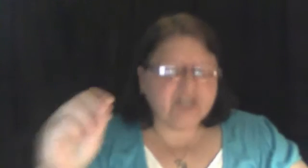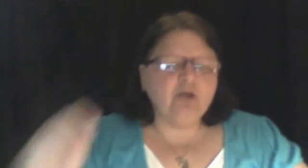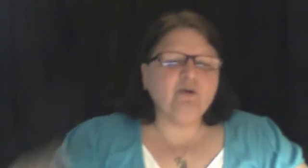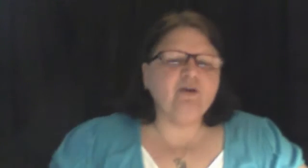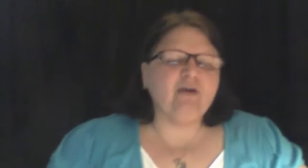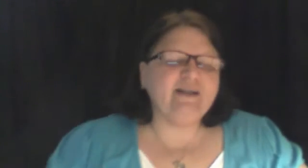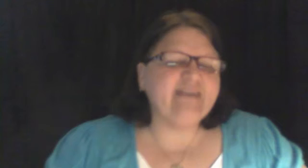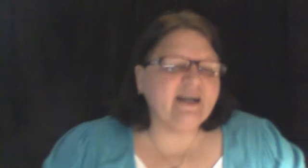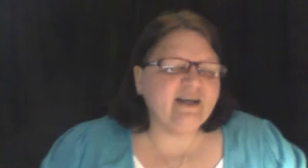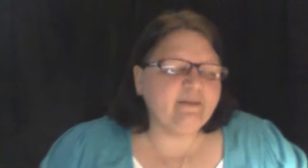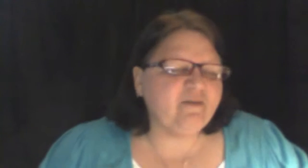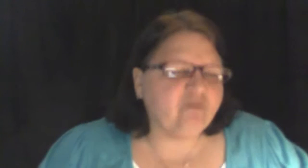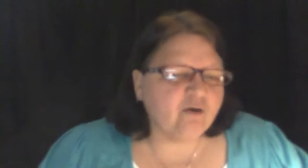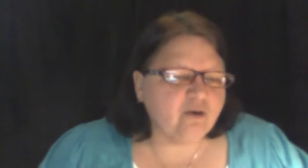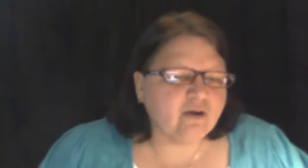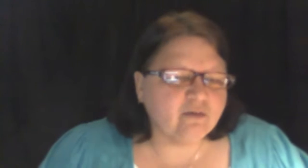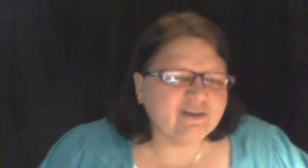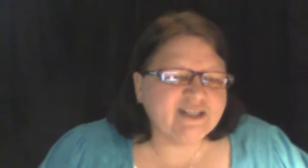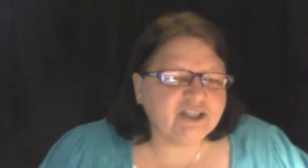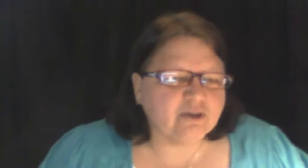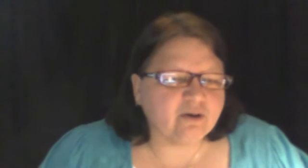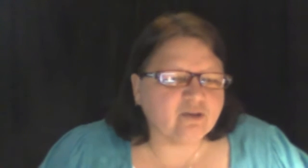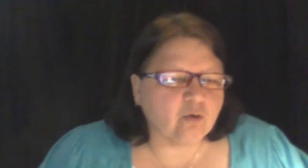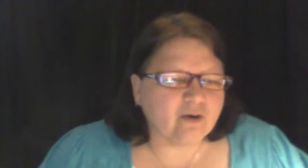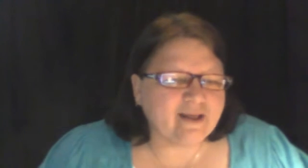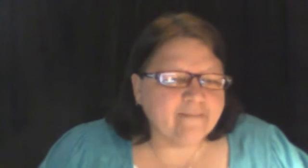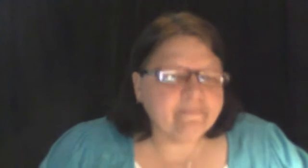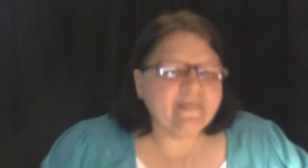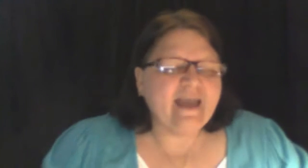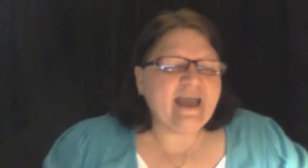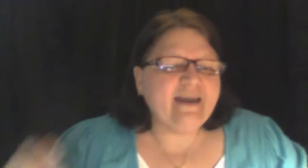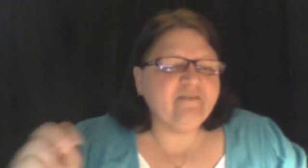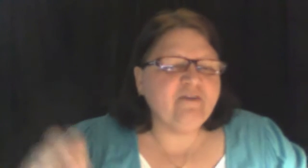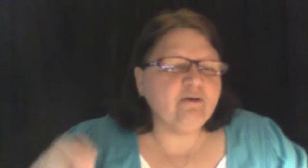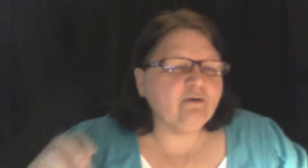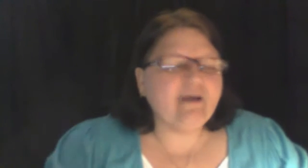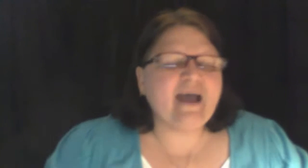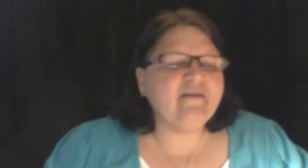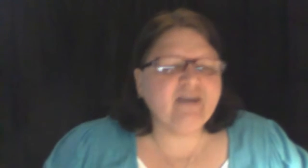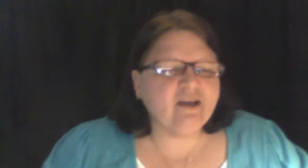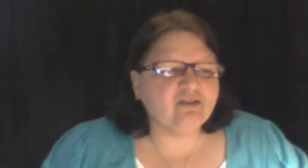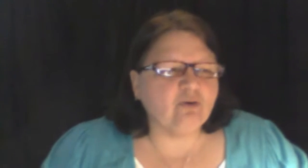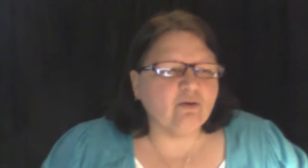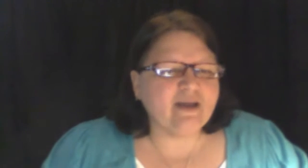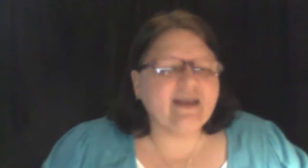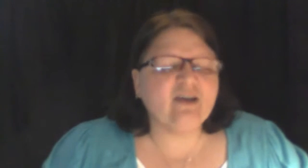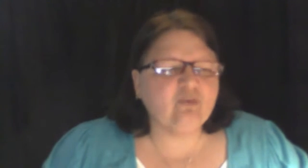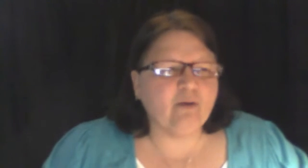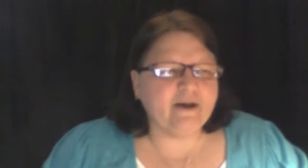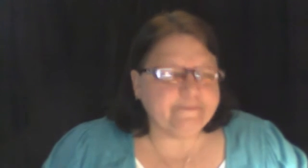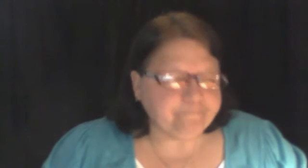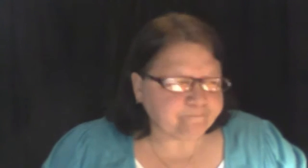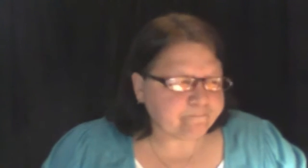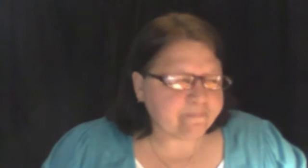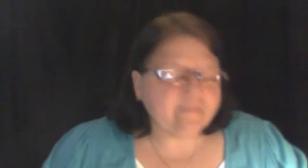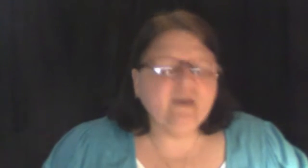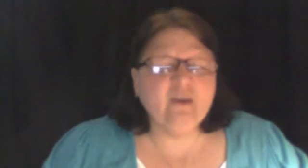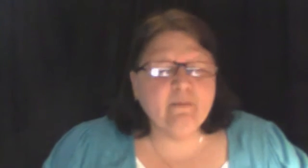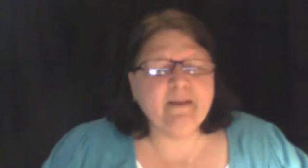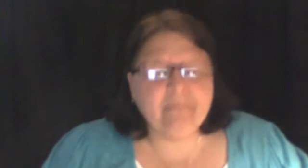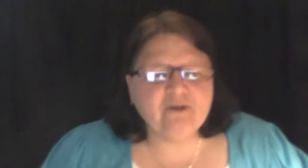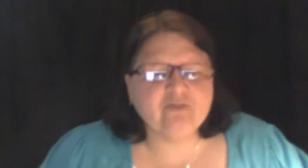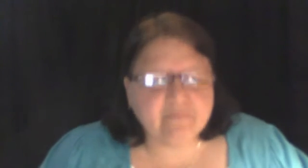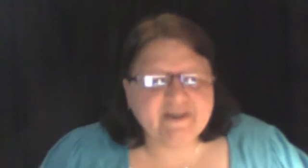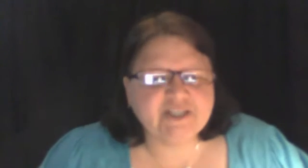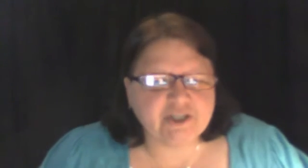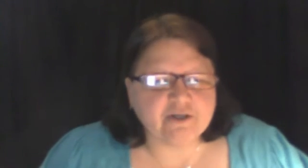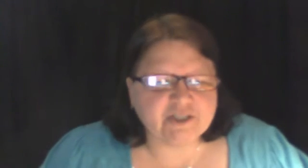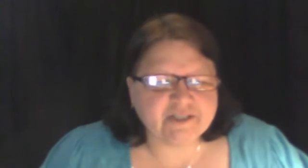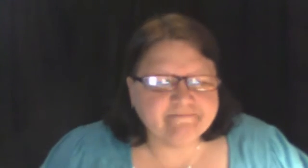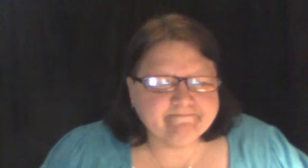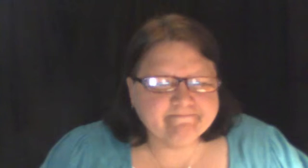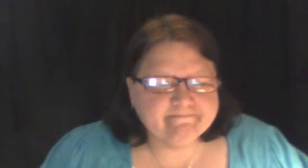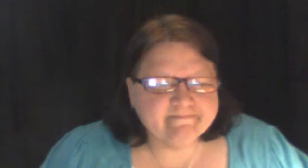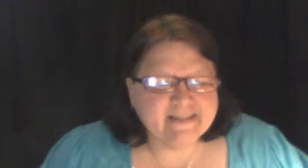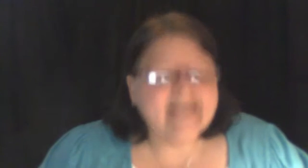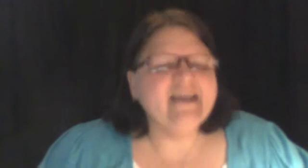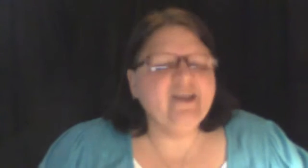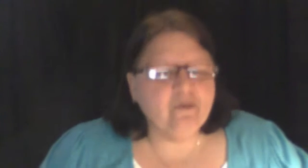know your identity before you can release your authority. And if you don't have any authority, guess what? You may build a big church. You